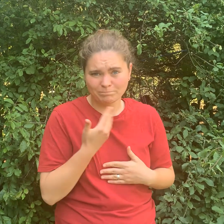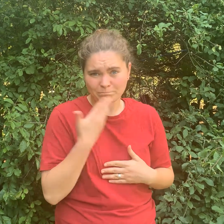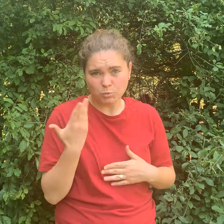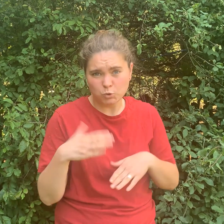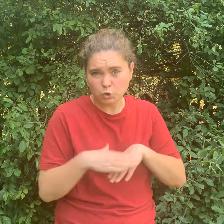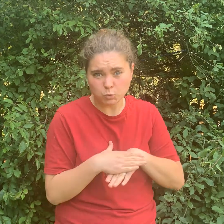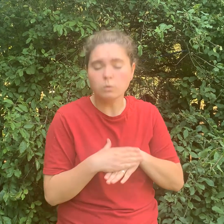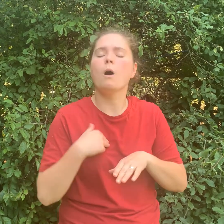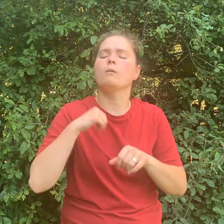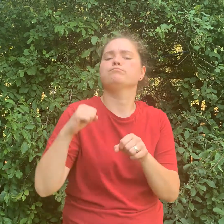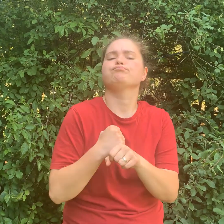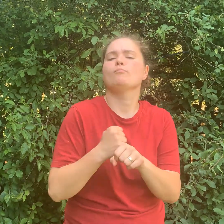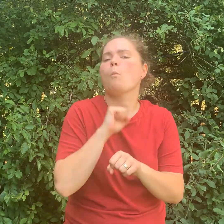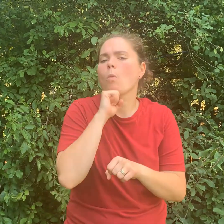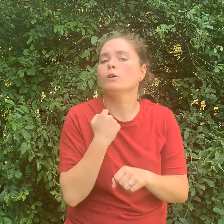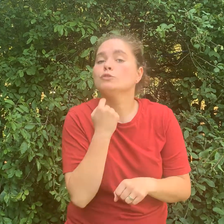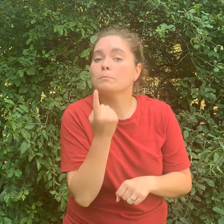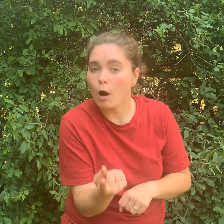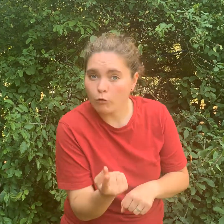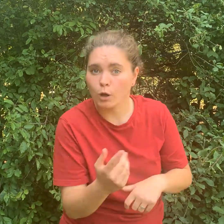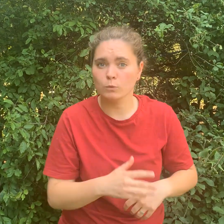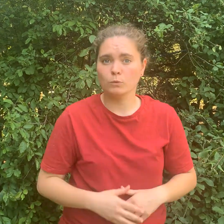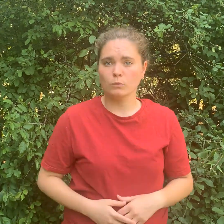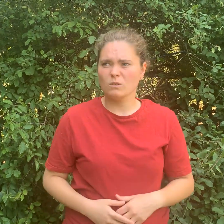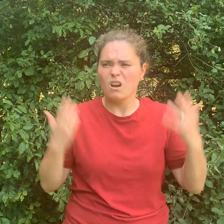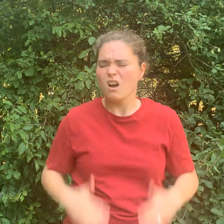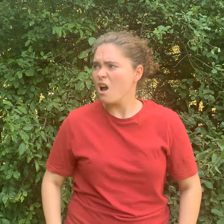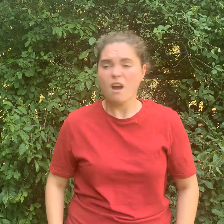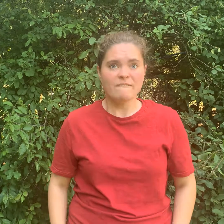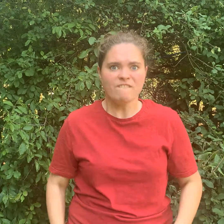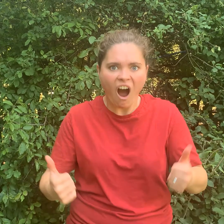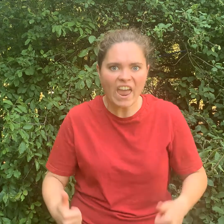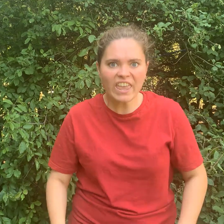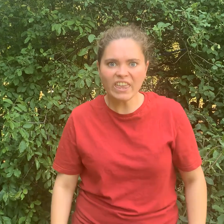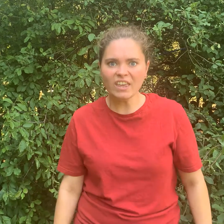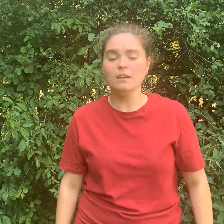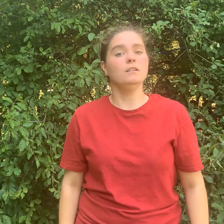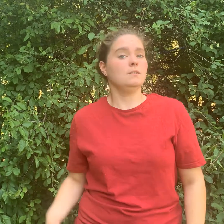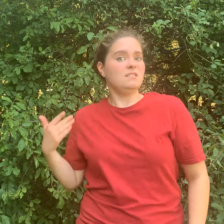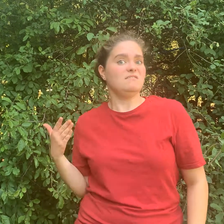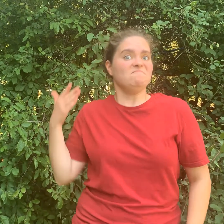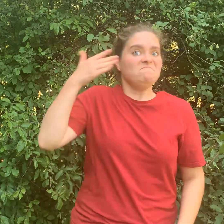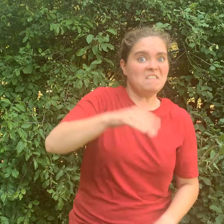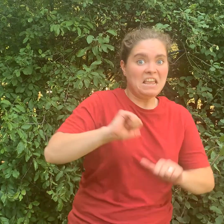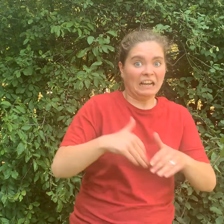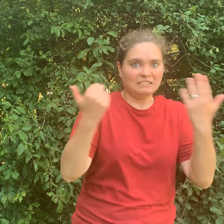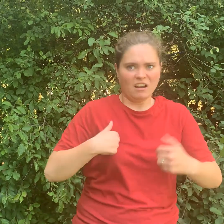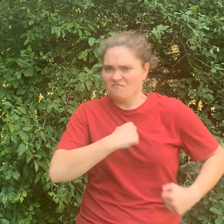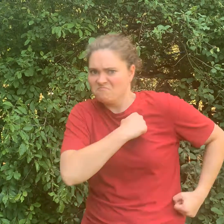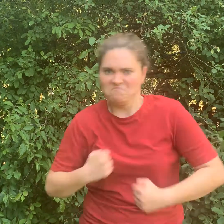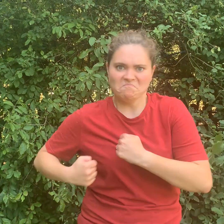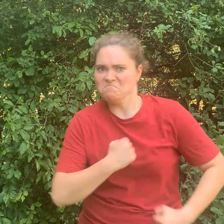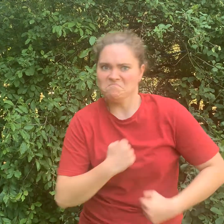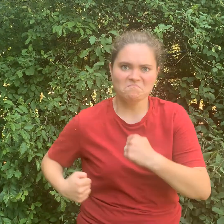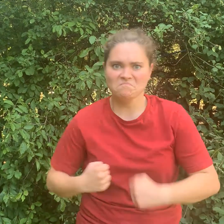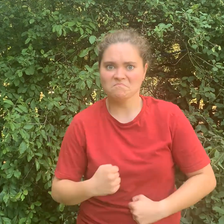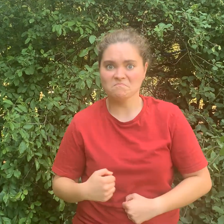I'm sorry. I haven't got any shoes. I'll make you some for tomorrow. Fine. So I went back the next day.